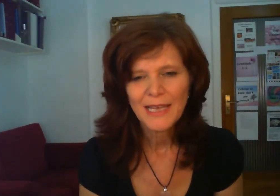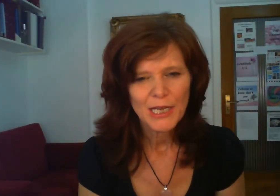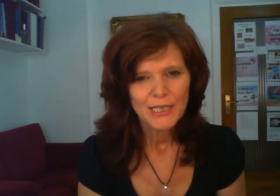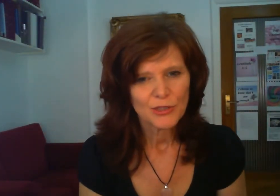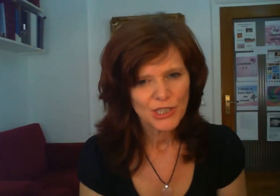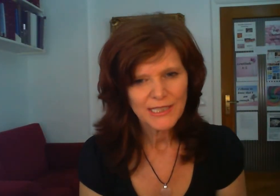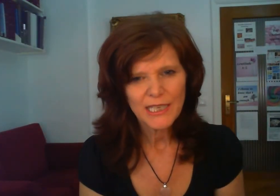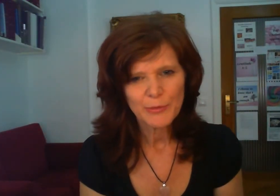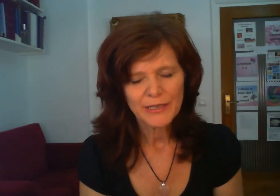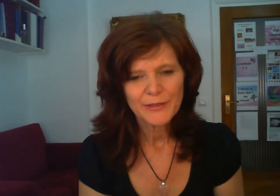so just take a breath